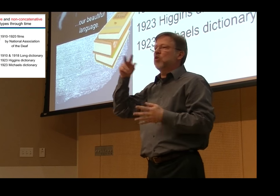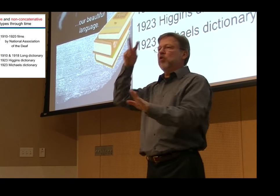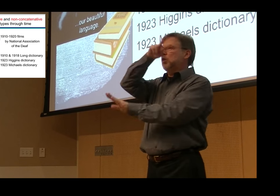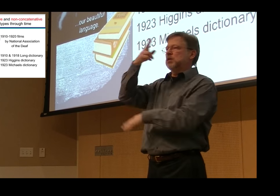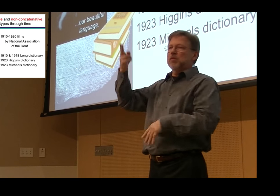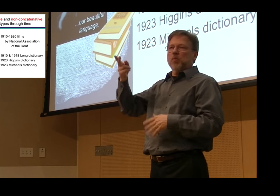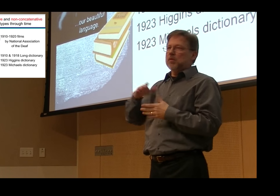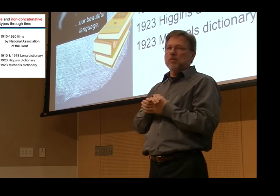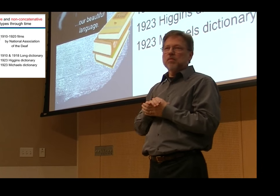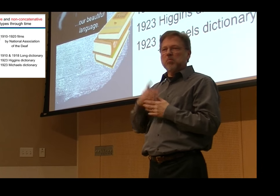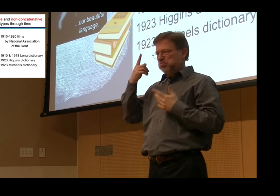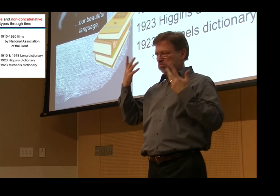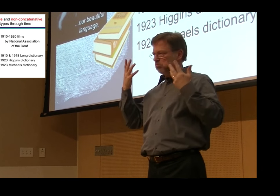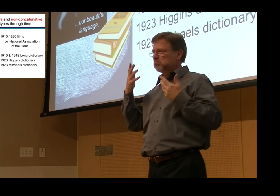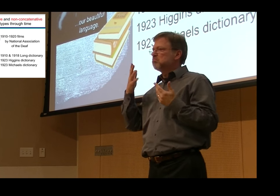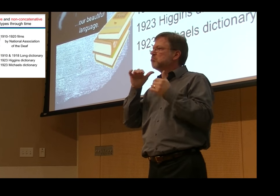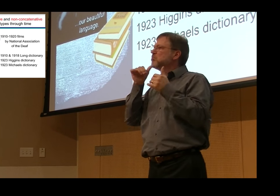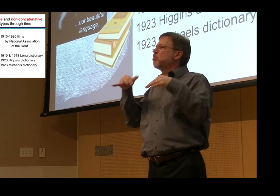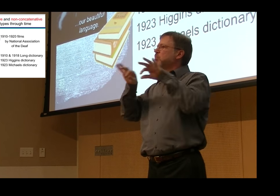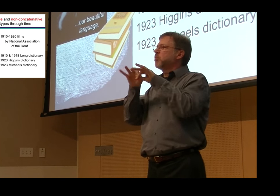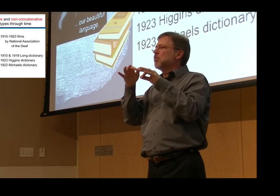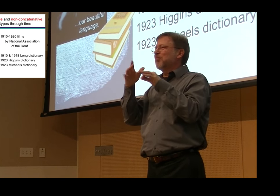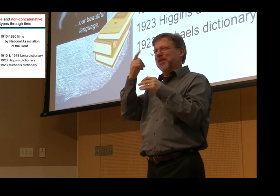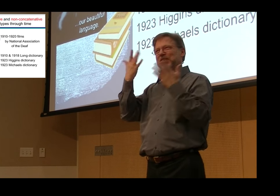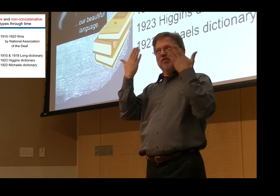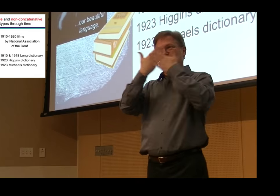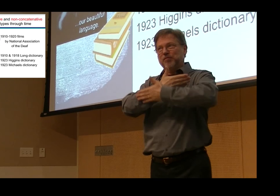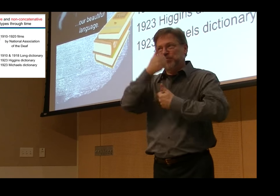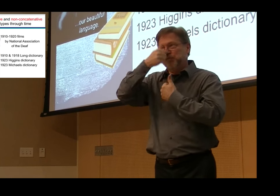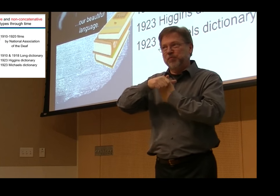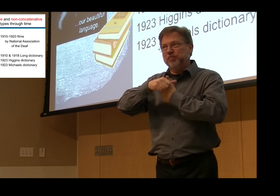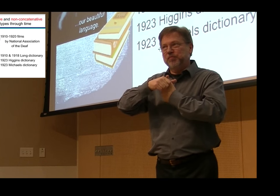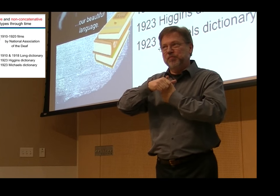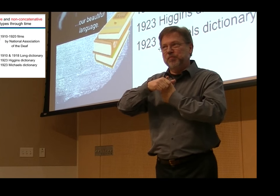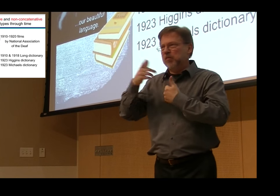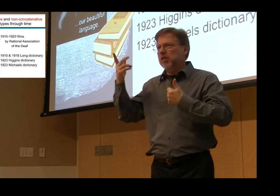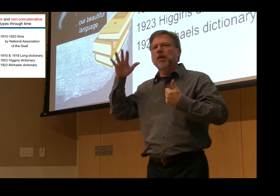Researchers today, however, very seldom look at this historical data.